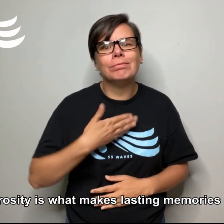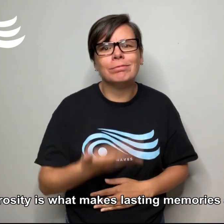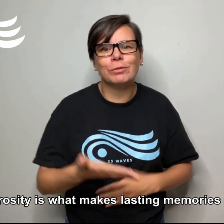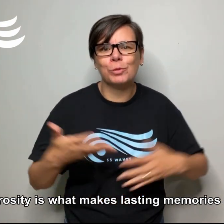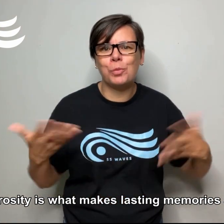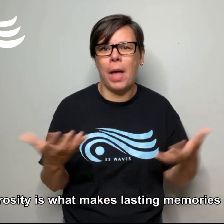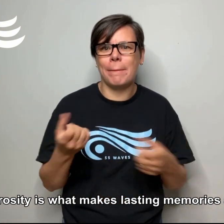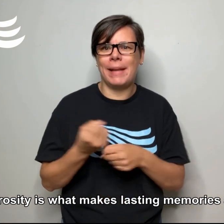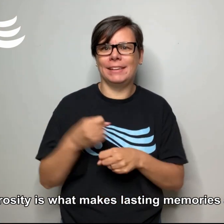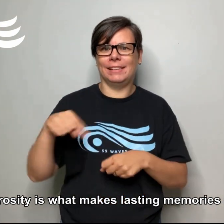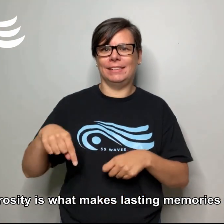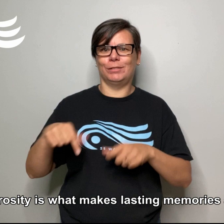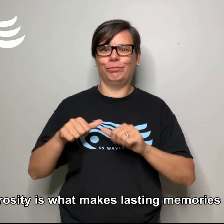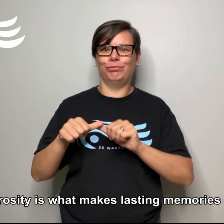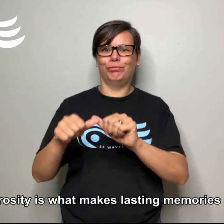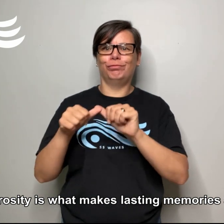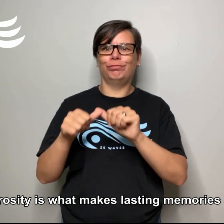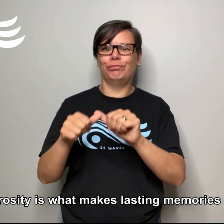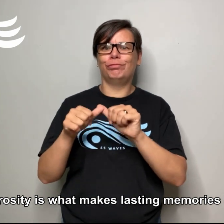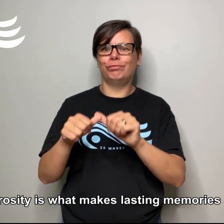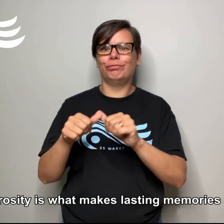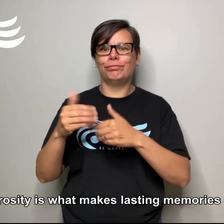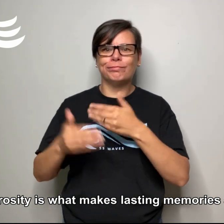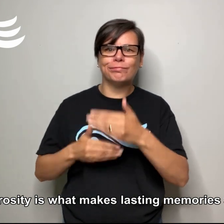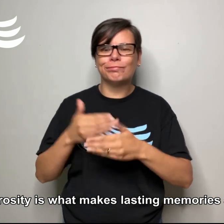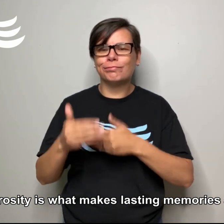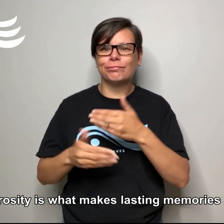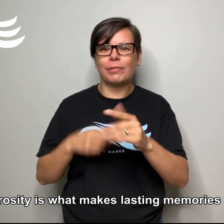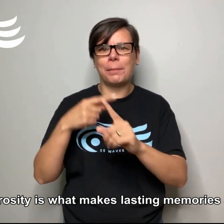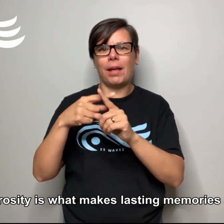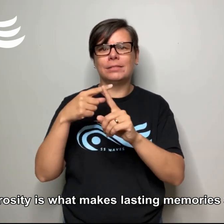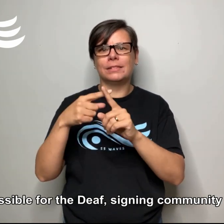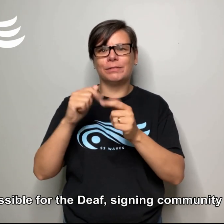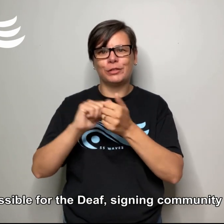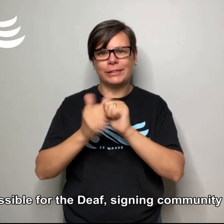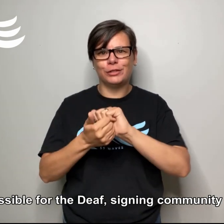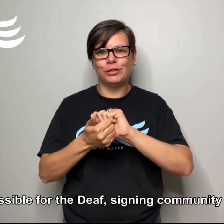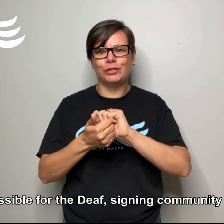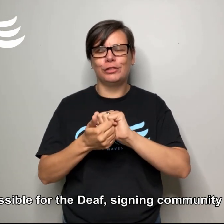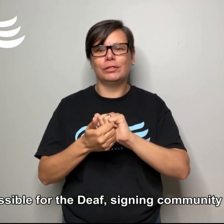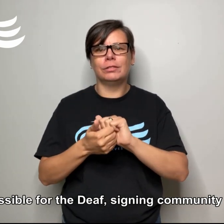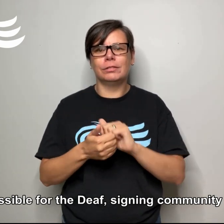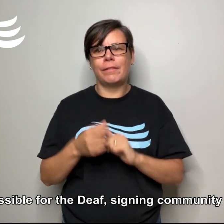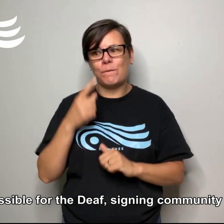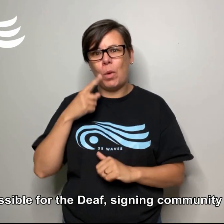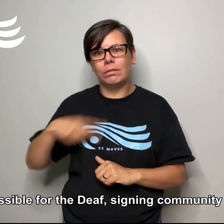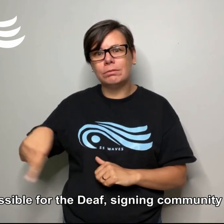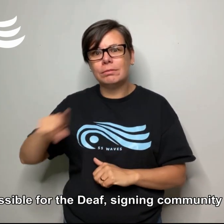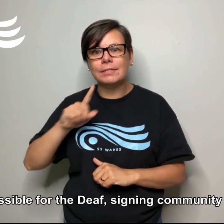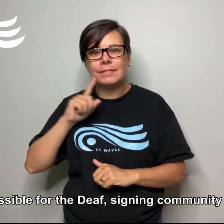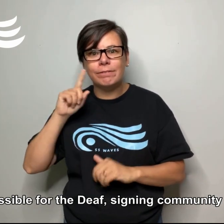is what makes lasting memories and positive change possible for the Deaf,